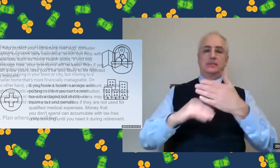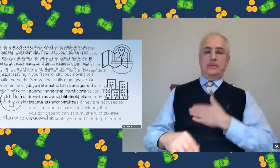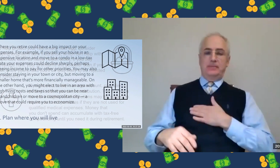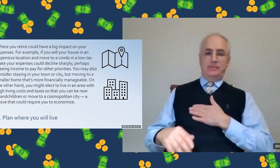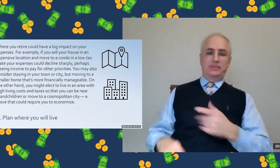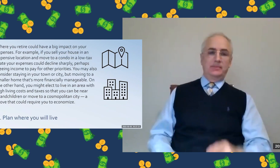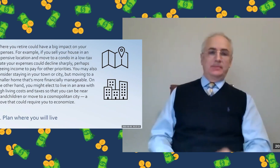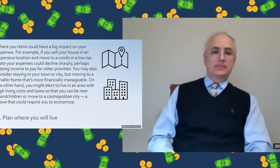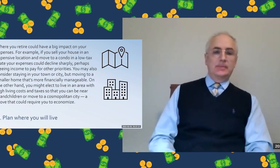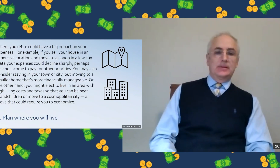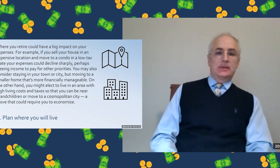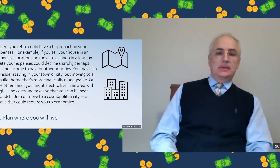Next slide.